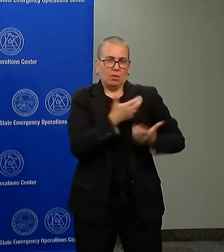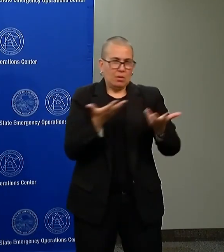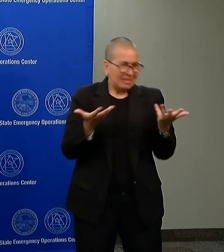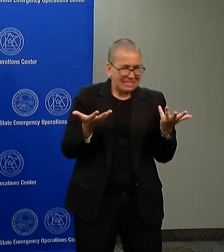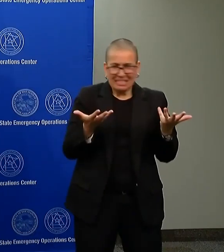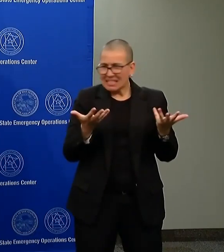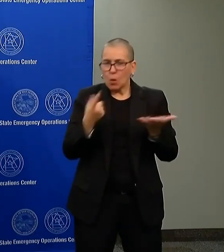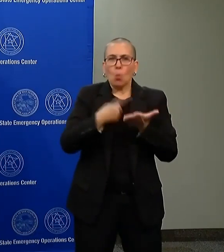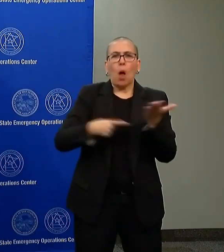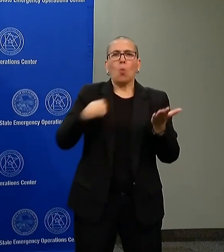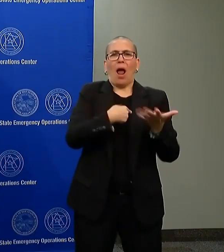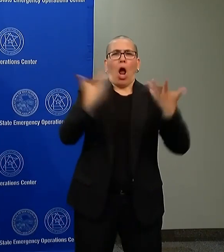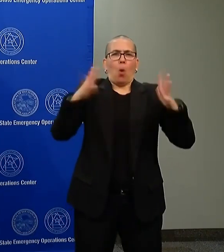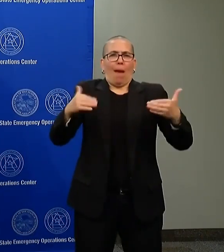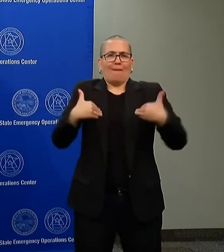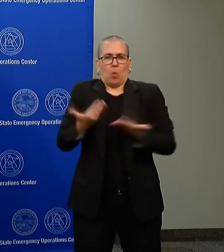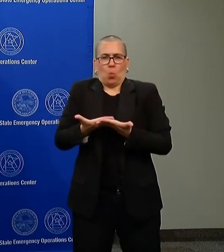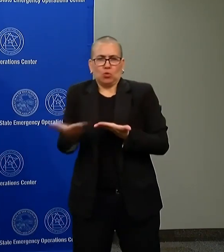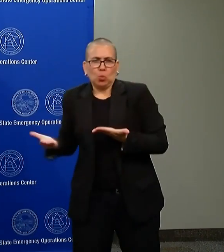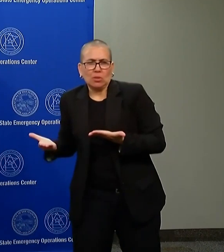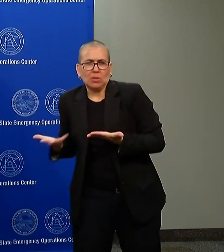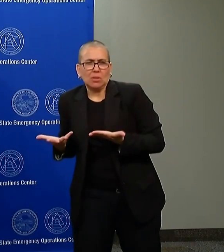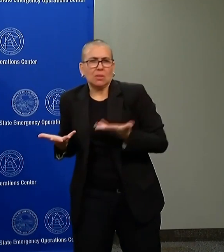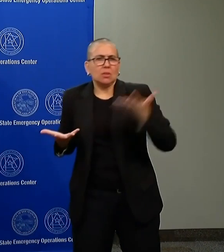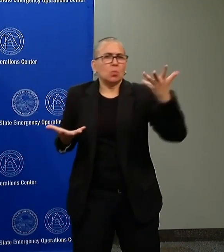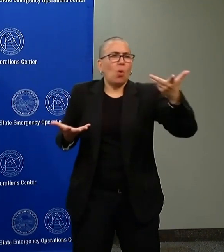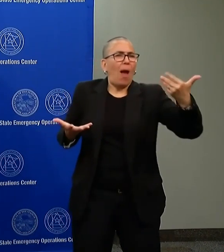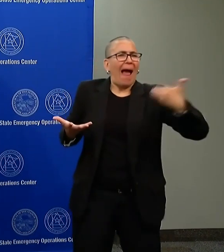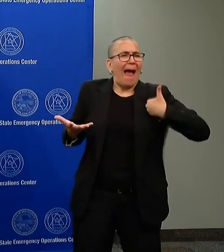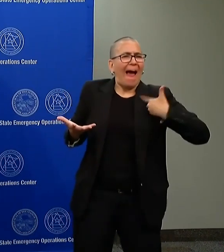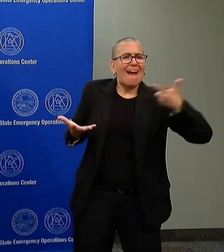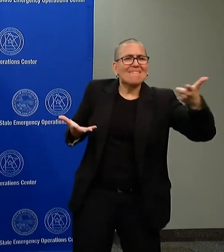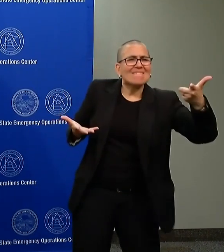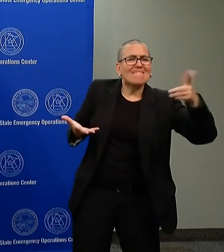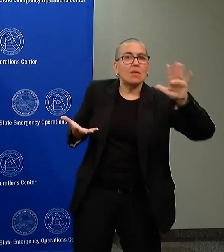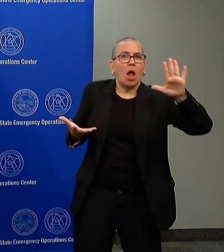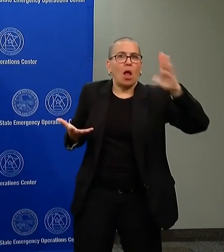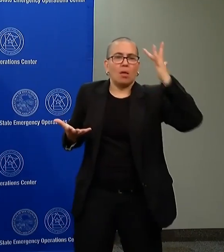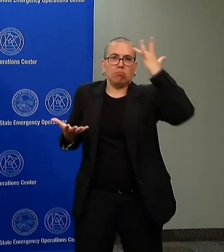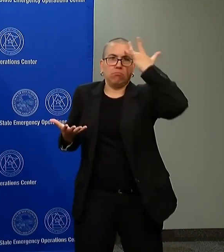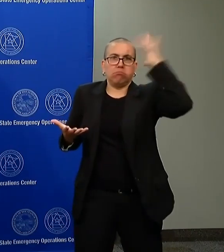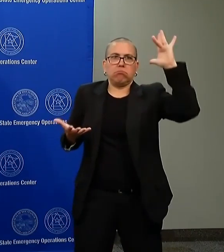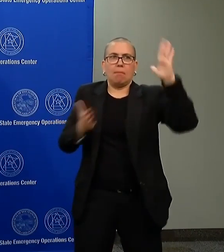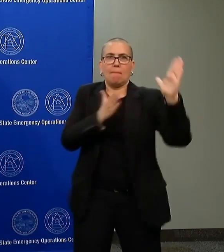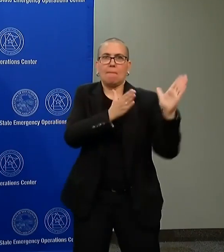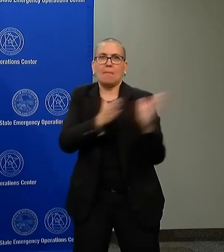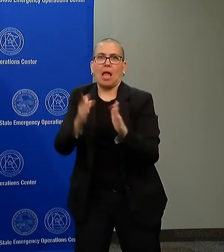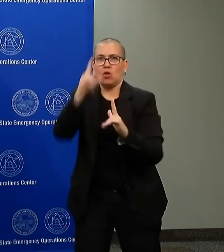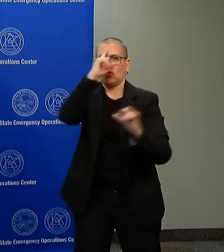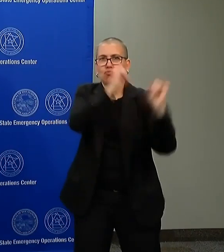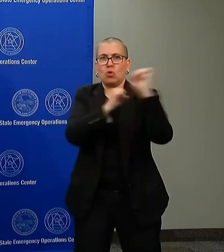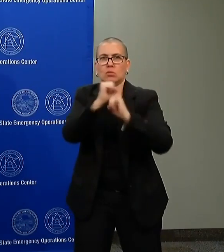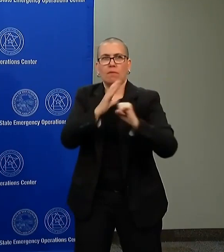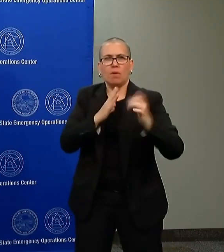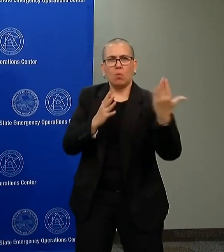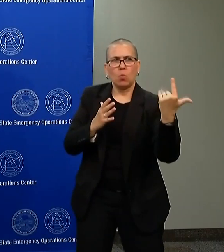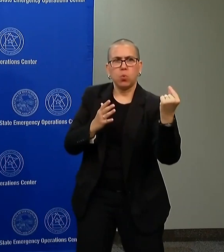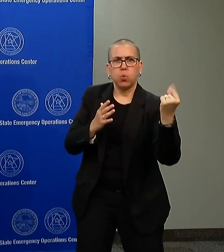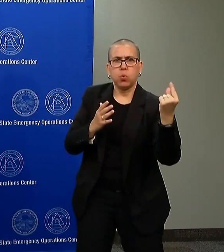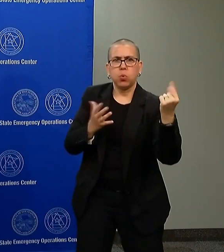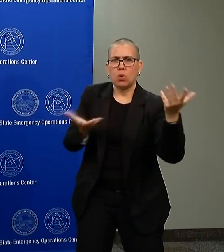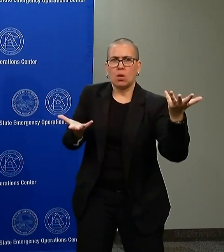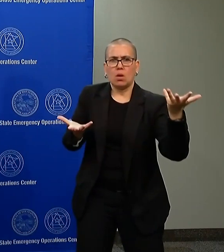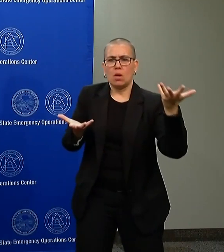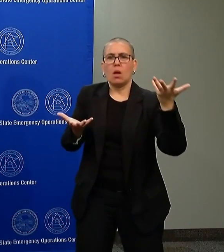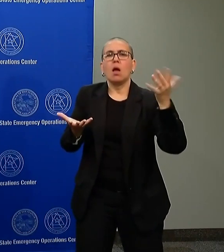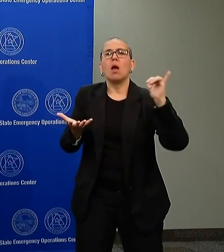Is there is there signal intelligence that we can get from them? Are there things that they can provide us? And then talking about the mechanisms that we use in the National Guard, I think it's